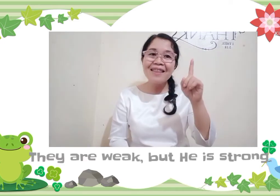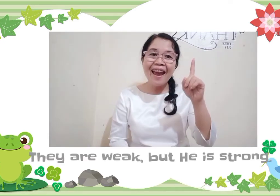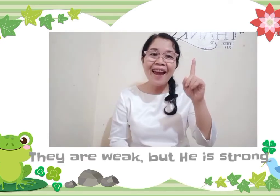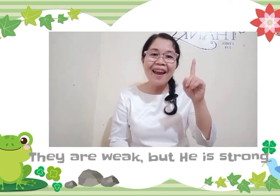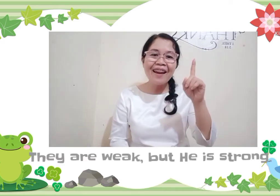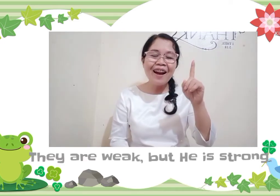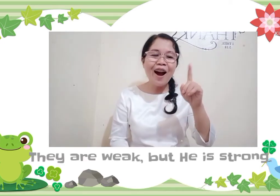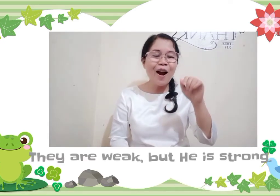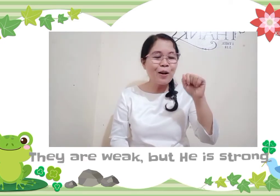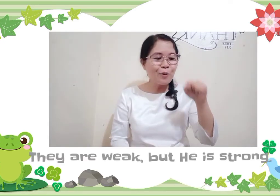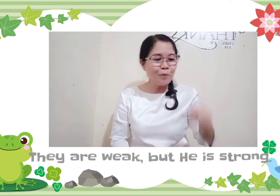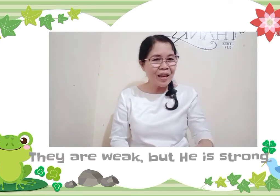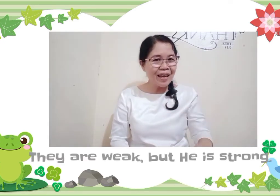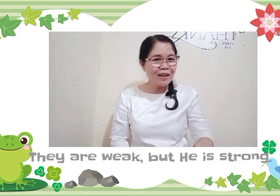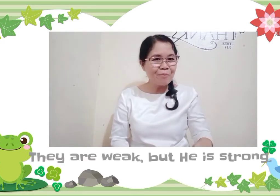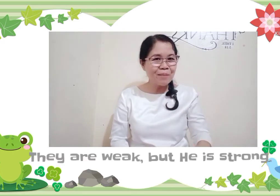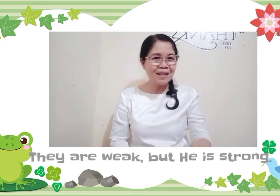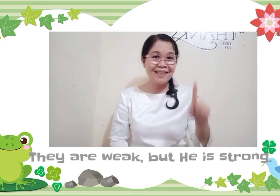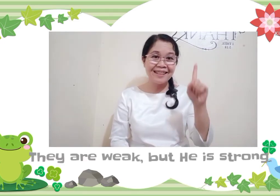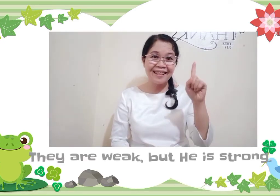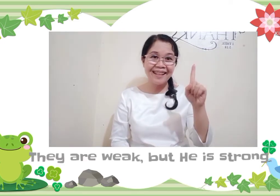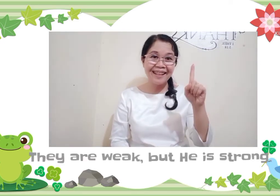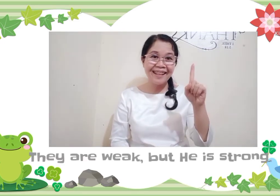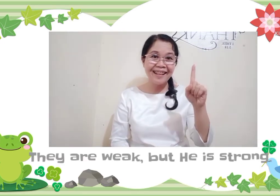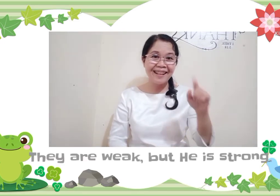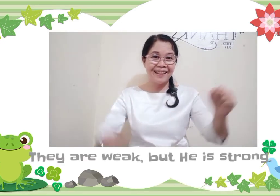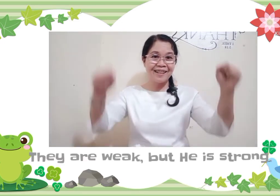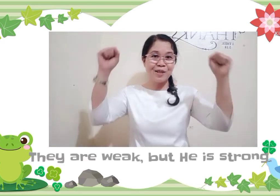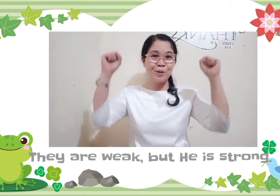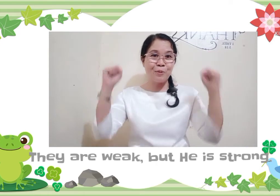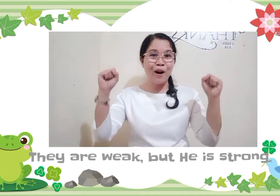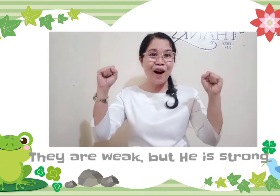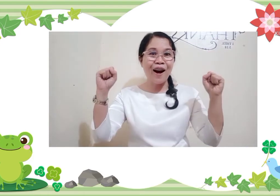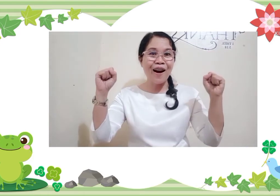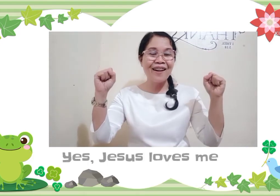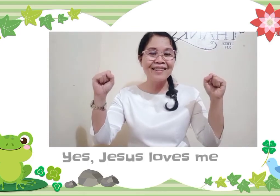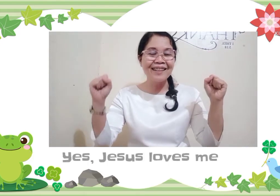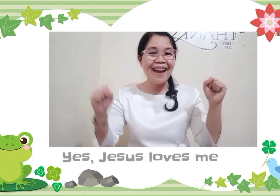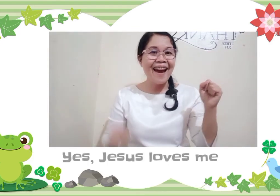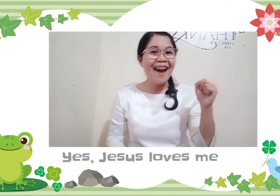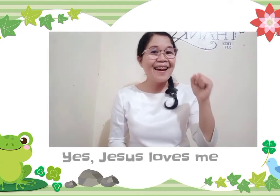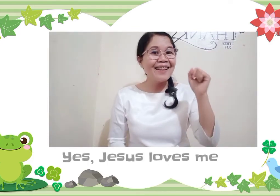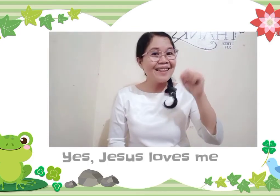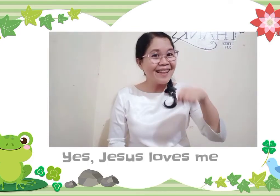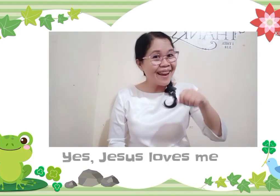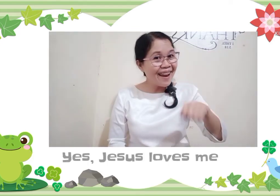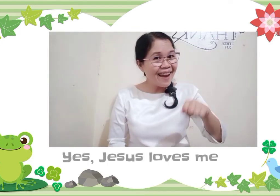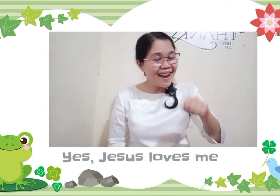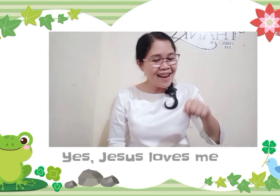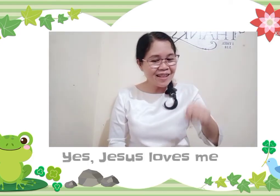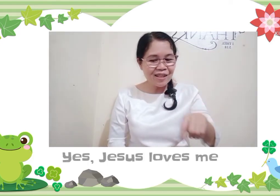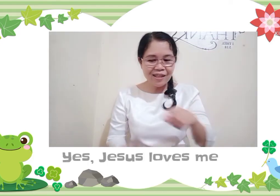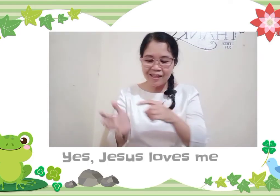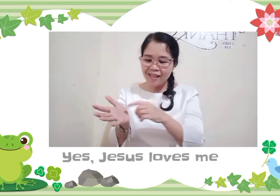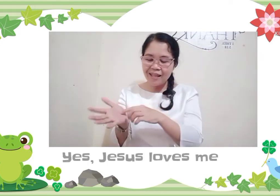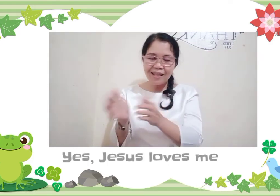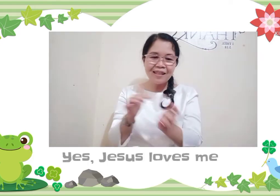They are weak, but he is strong. Yes,